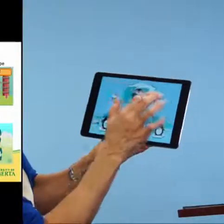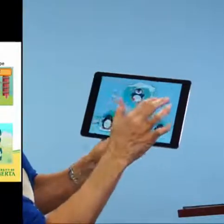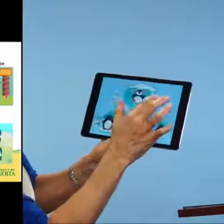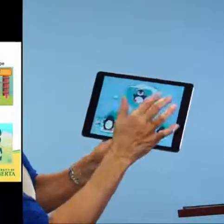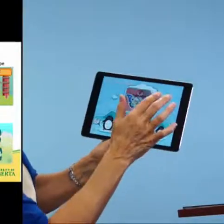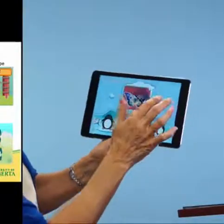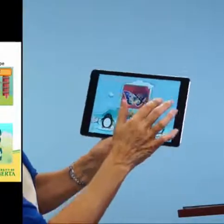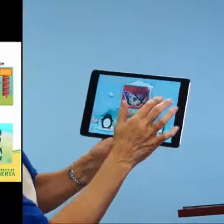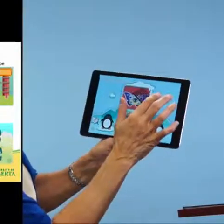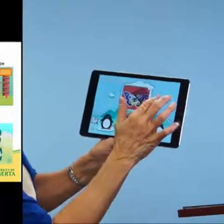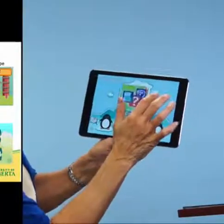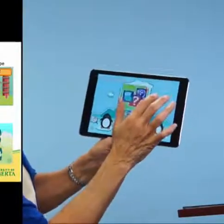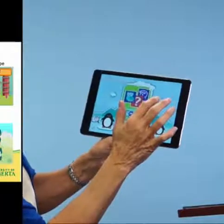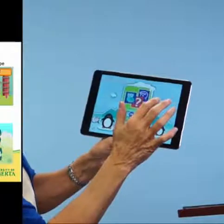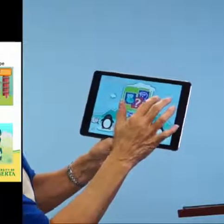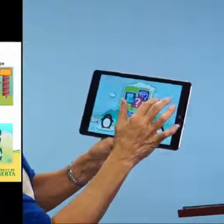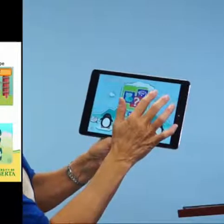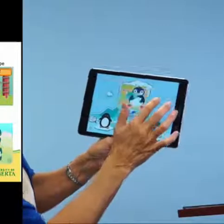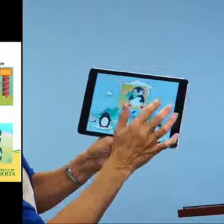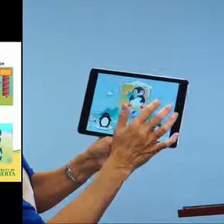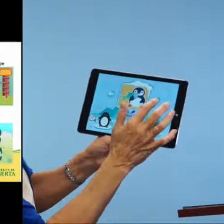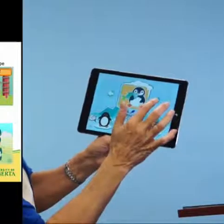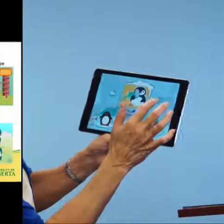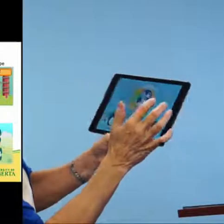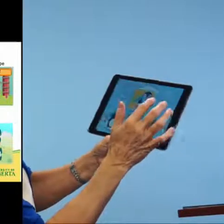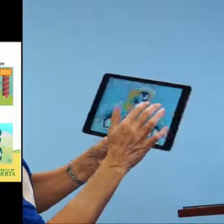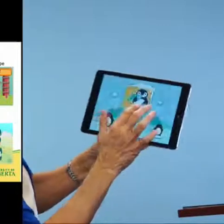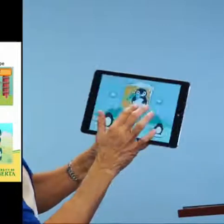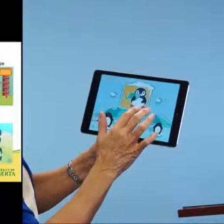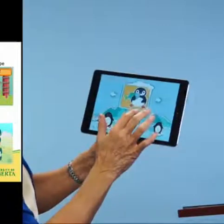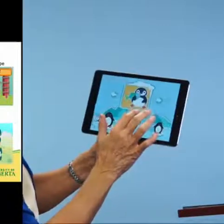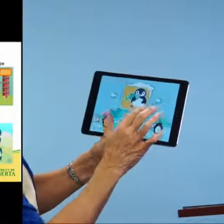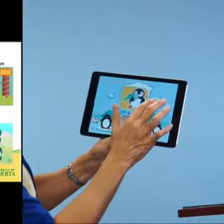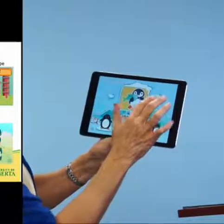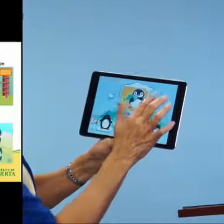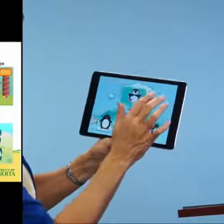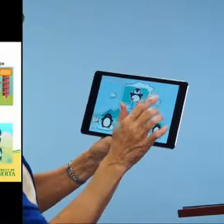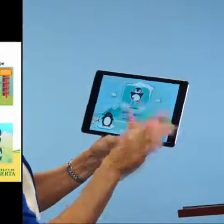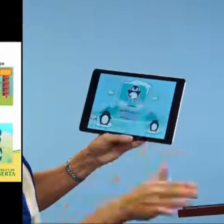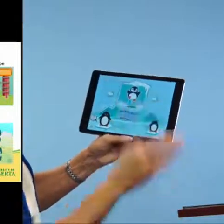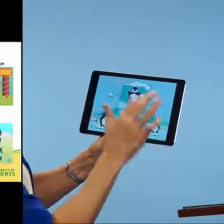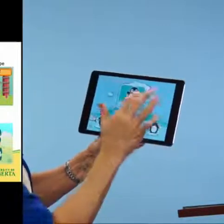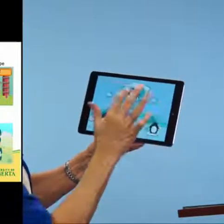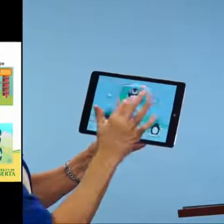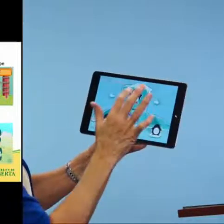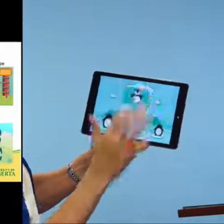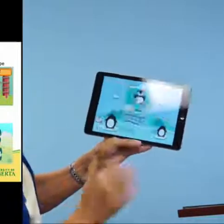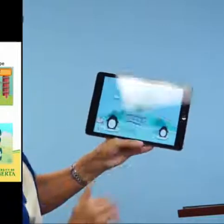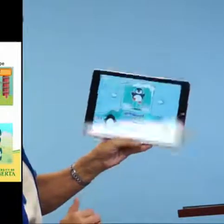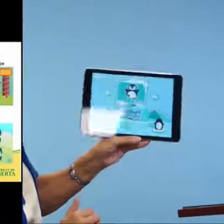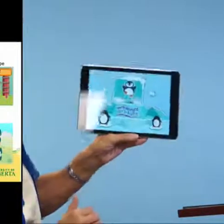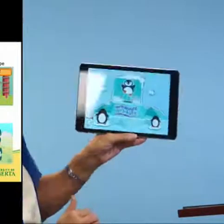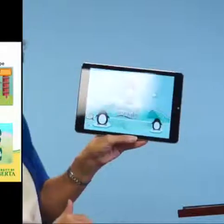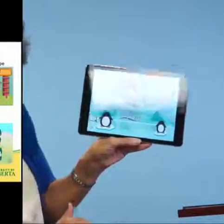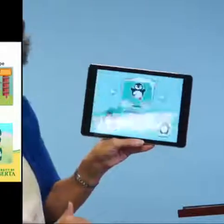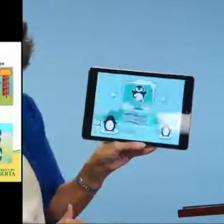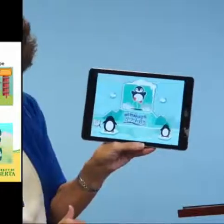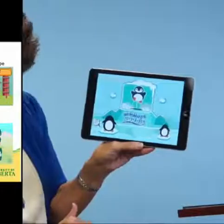You can go back here to, let's see if I get to, this one's called the